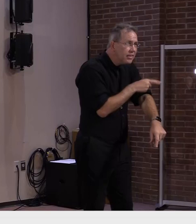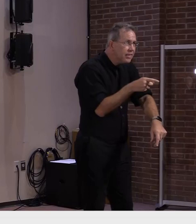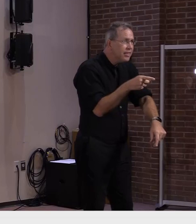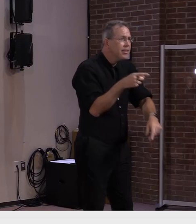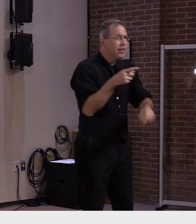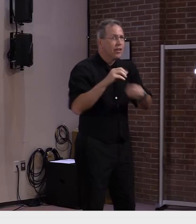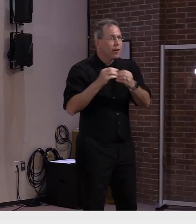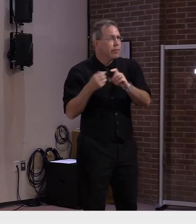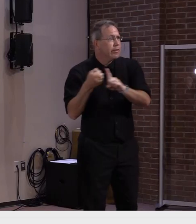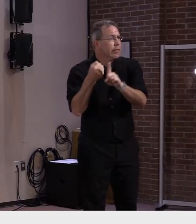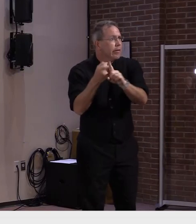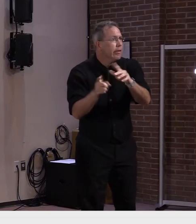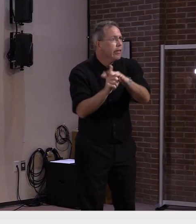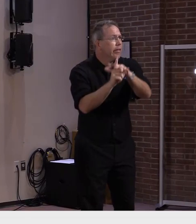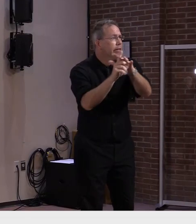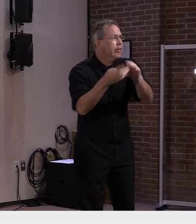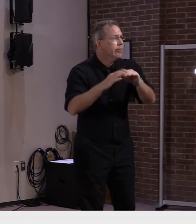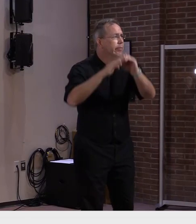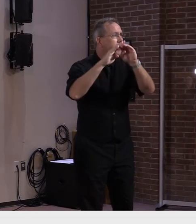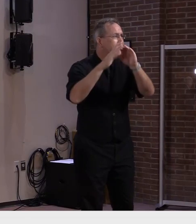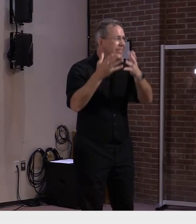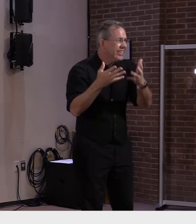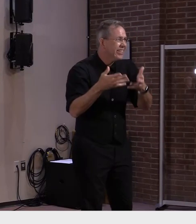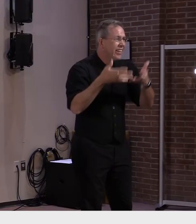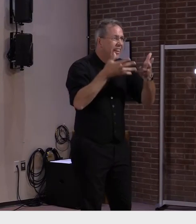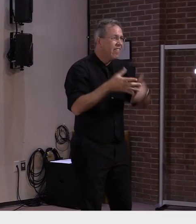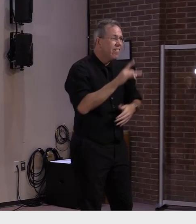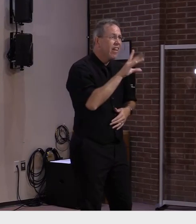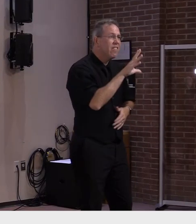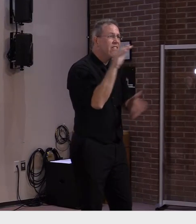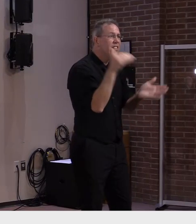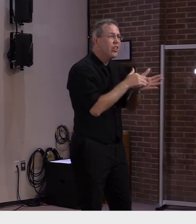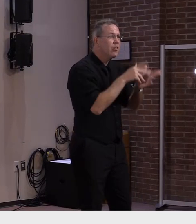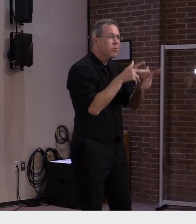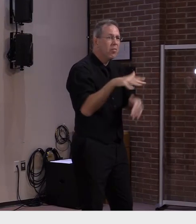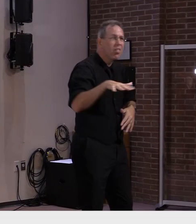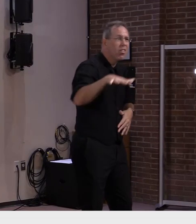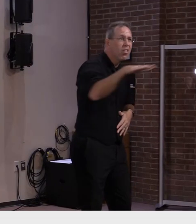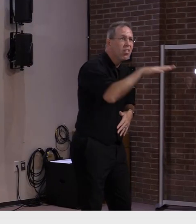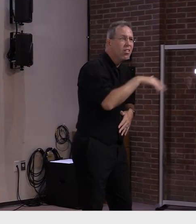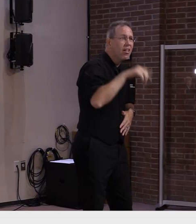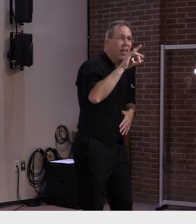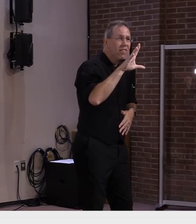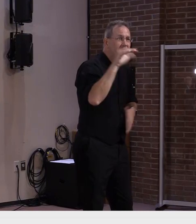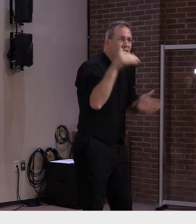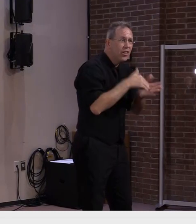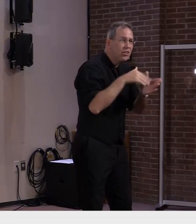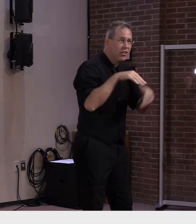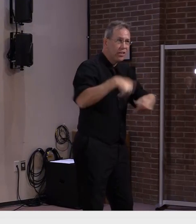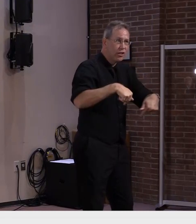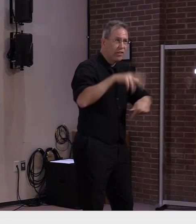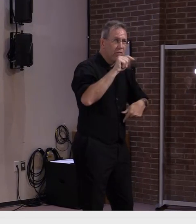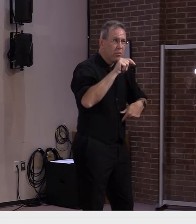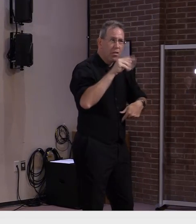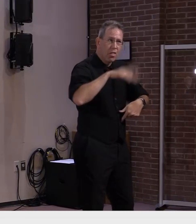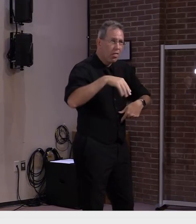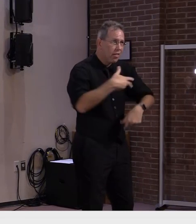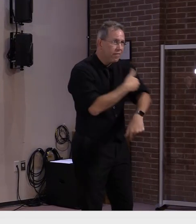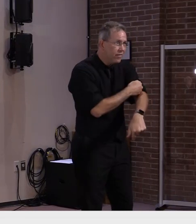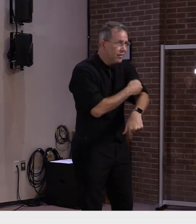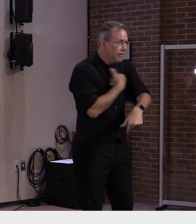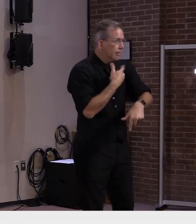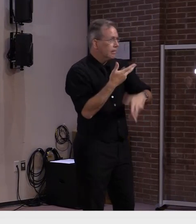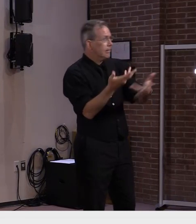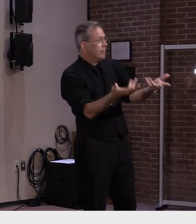000 of eligible vermonters still haven't been vaccinated we are ramping up our efforts both at the school level and generally